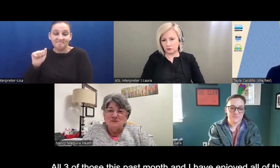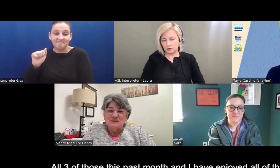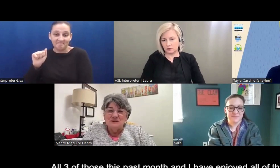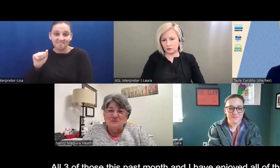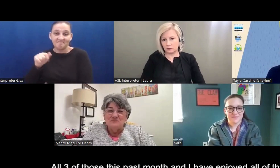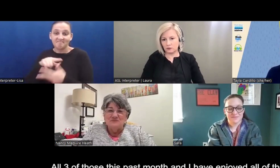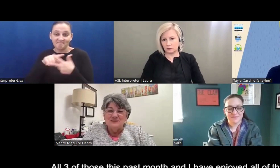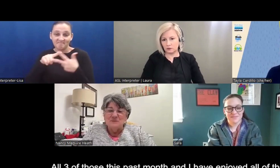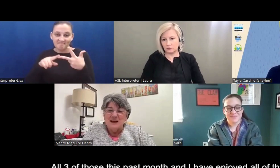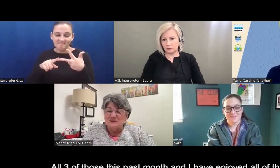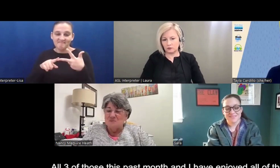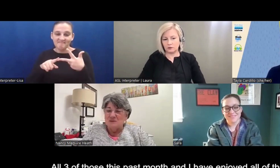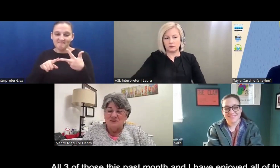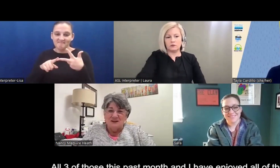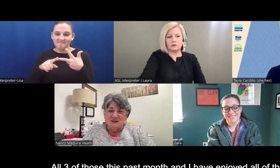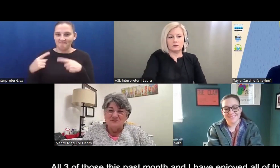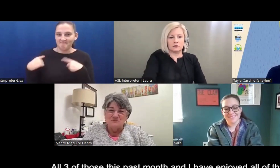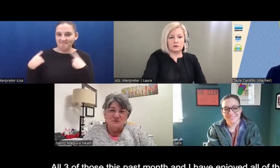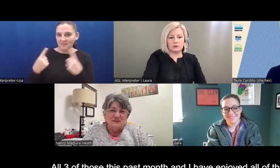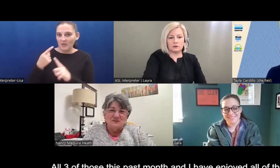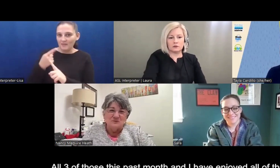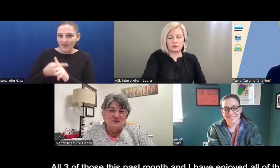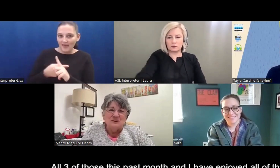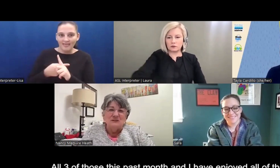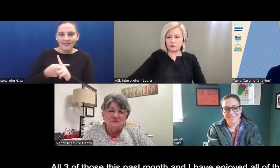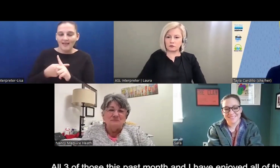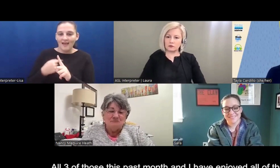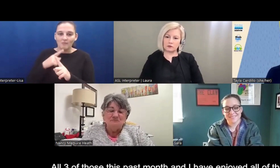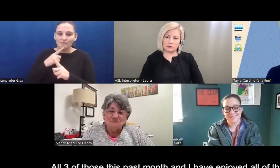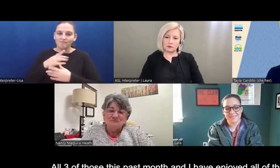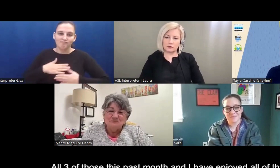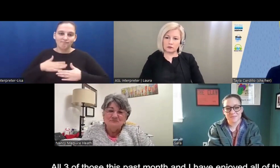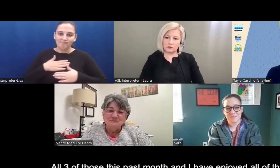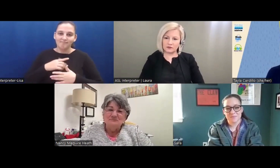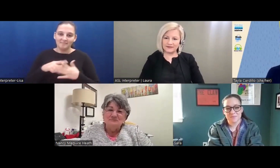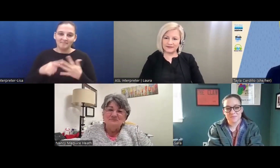three of those have been this past month, and I've just really enjoyed all of them.